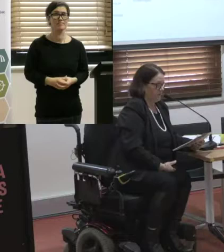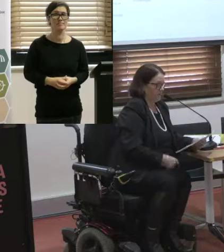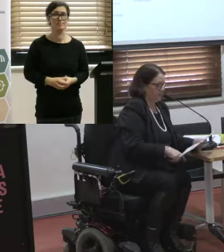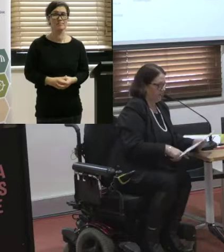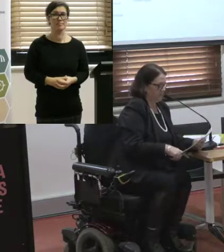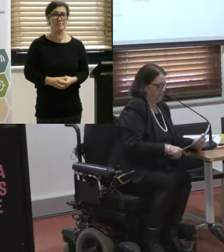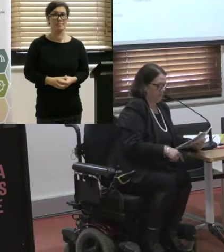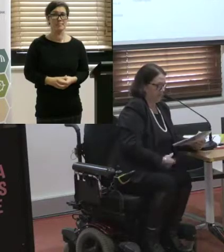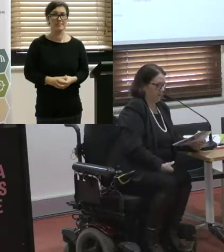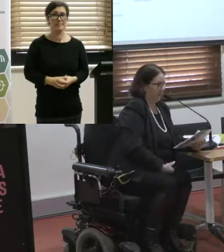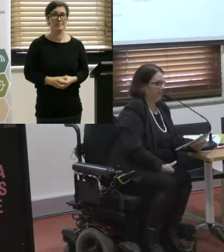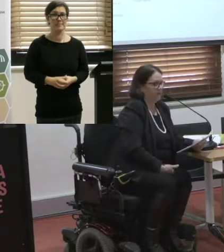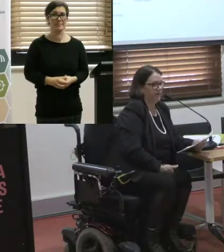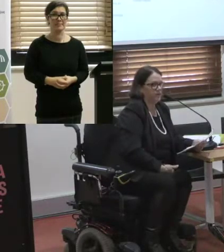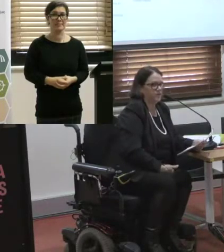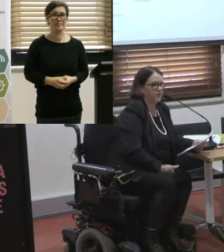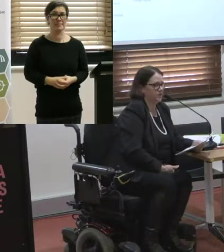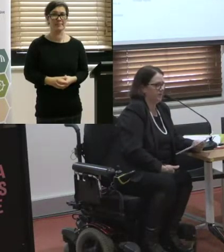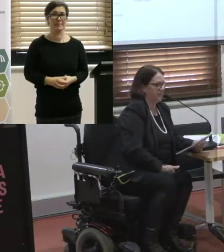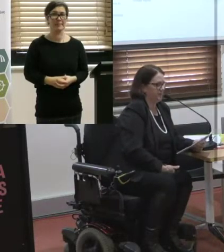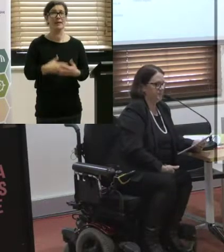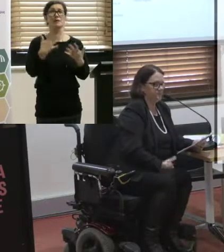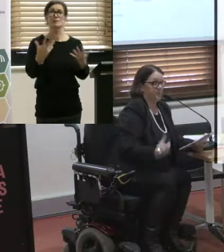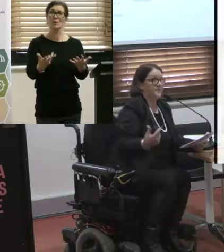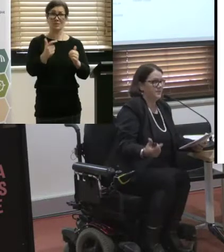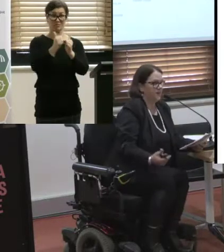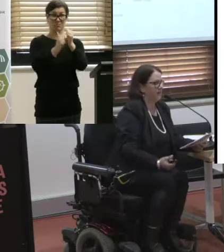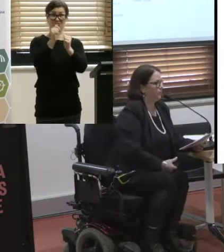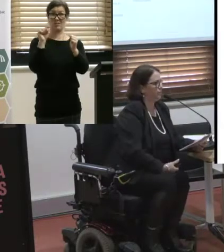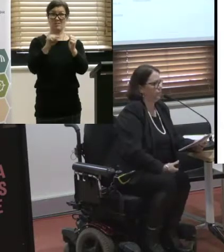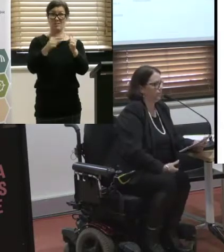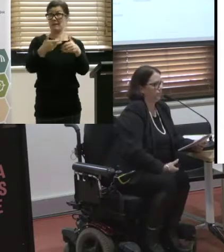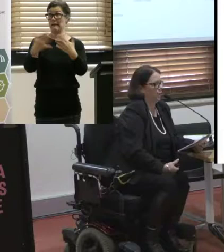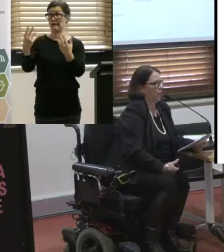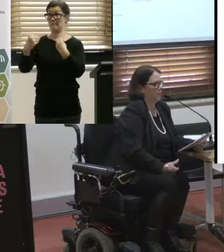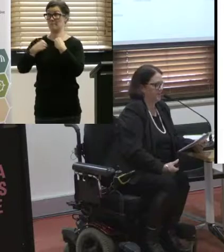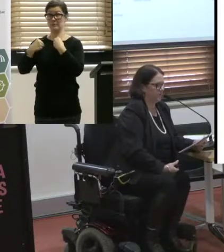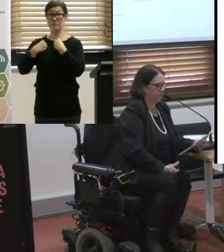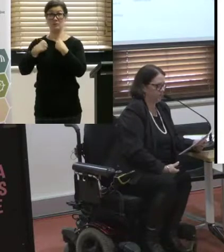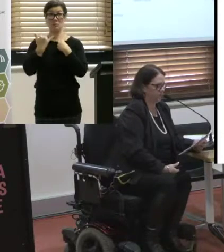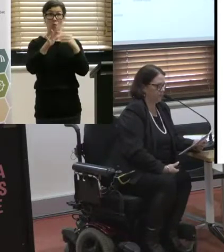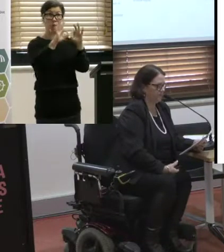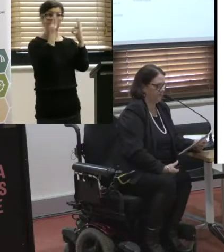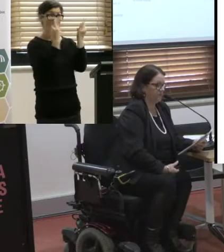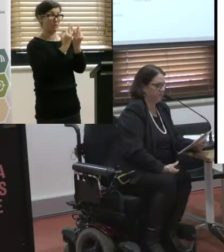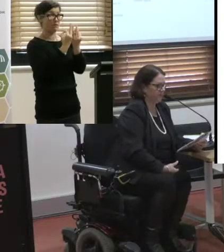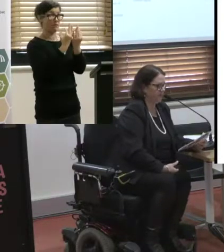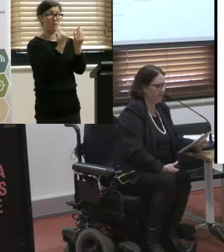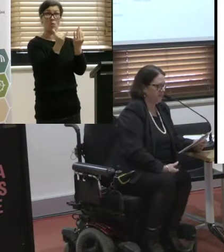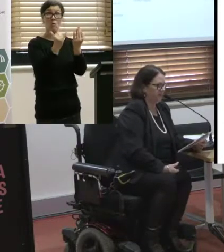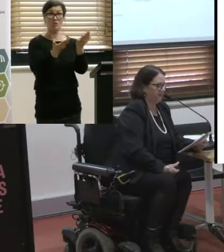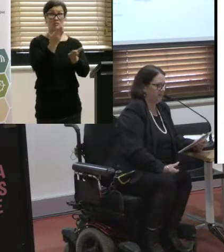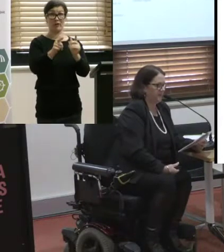Just to add, like any structure in any business part or organisation or service